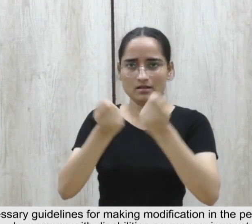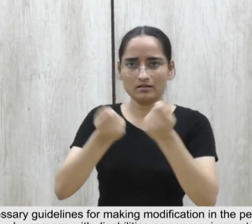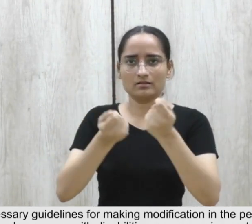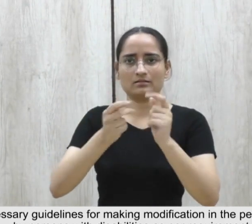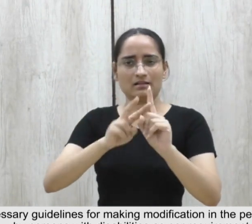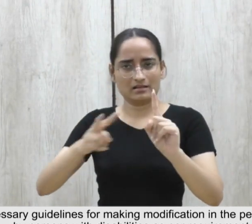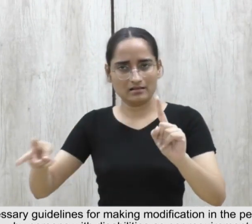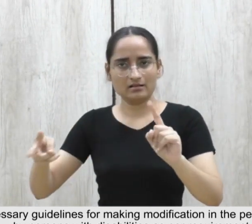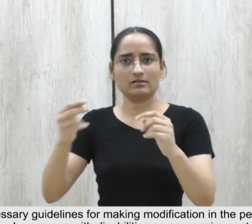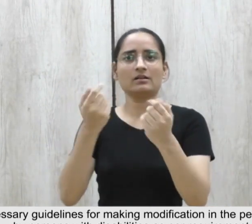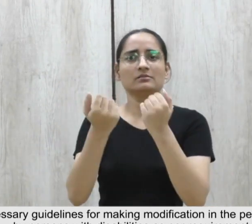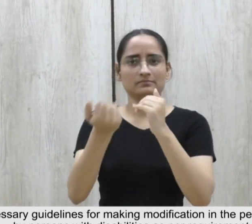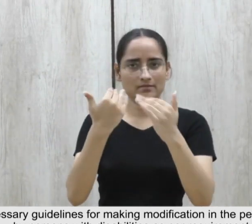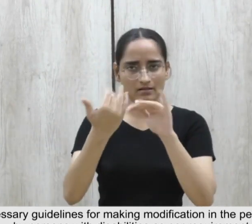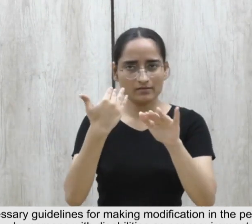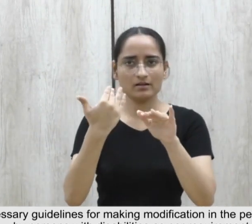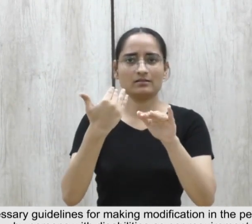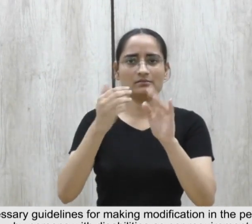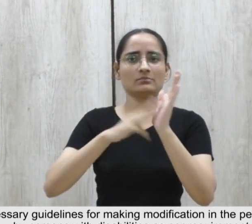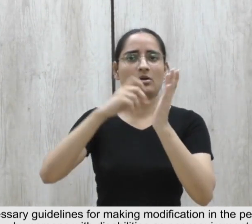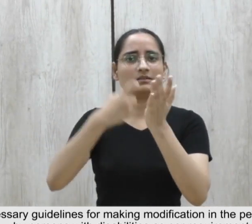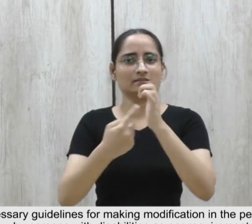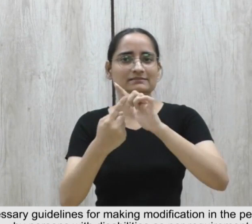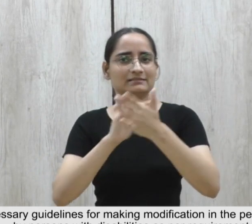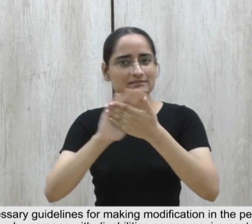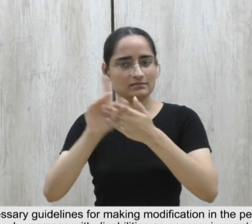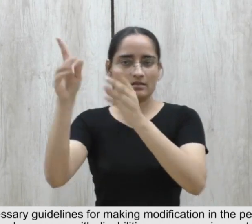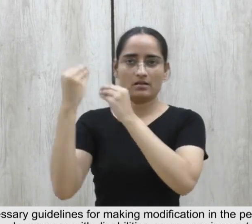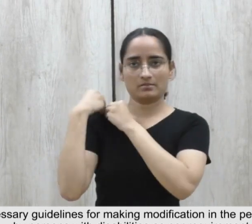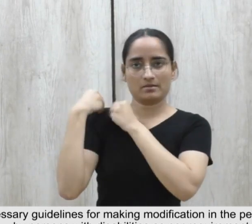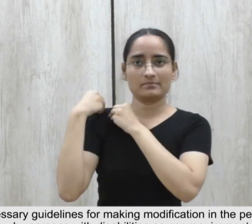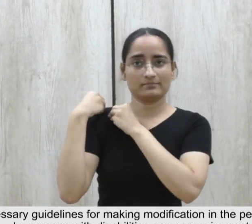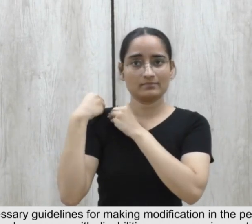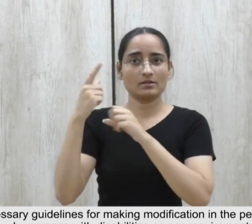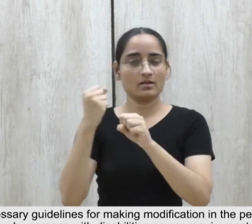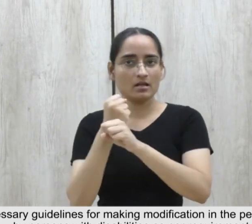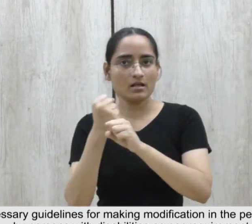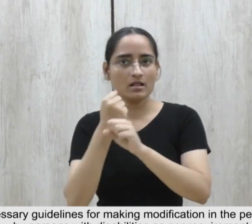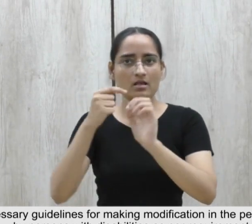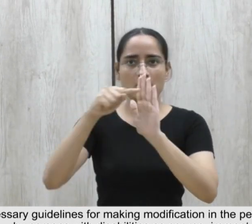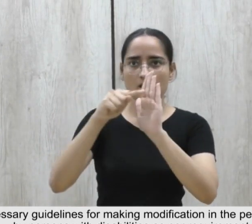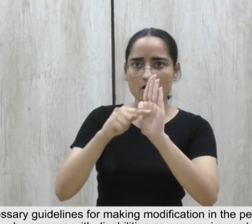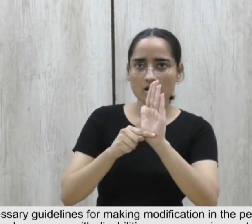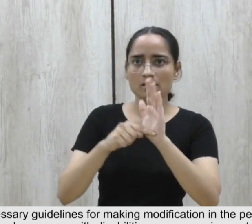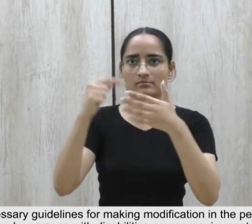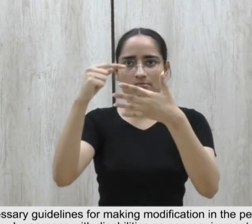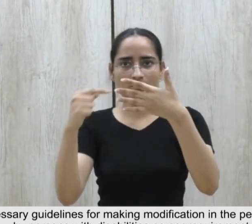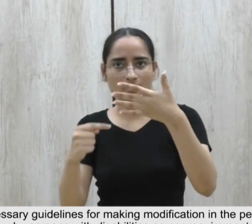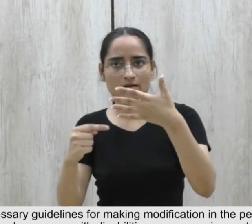for making modification in the personal vehicles being used by the